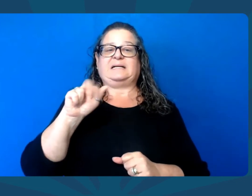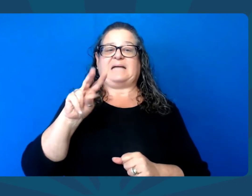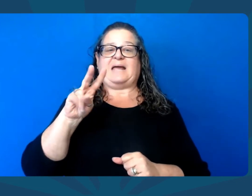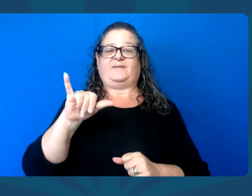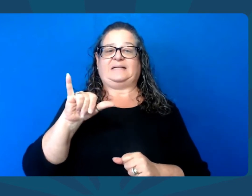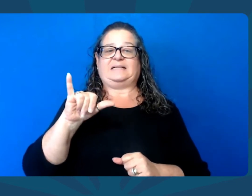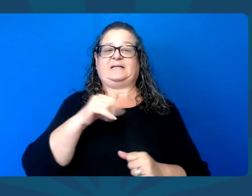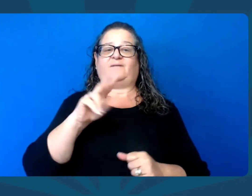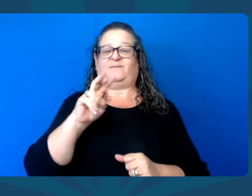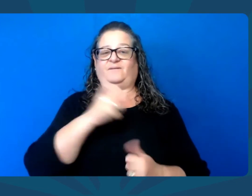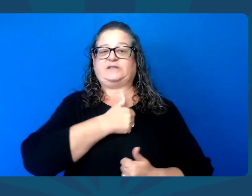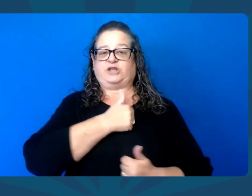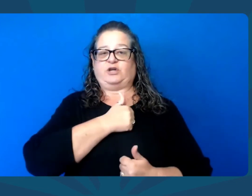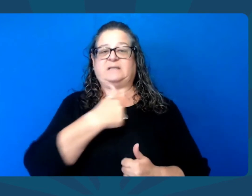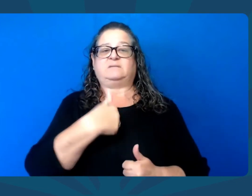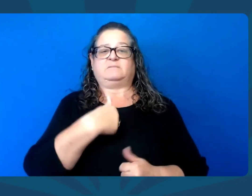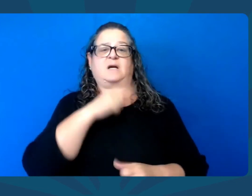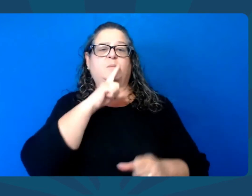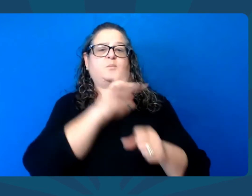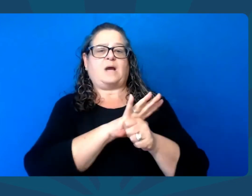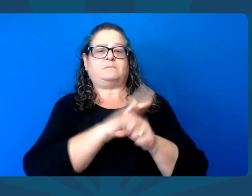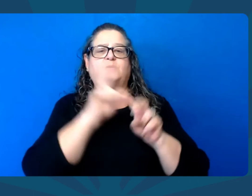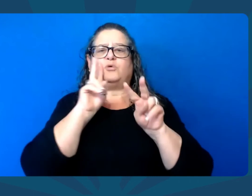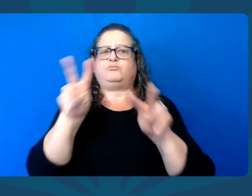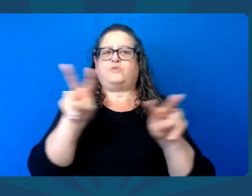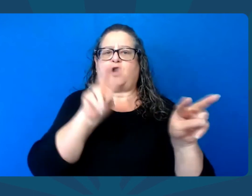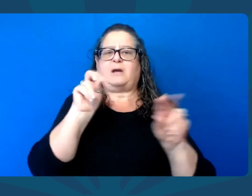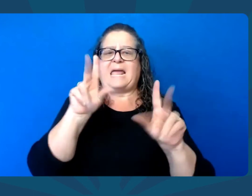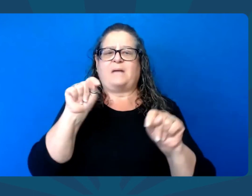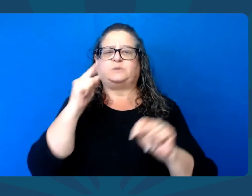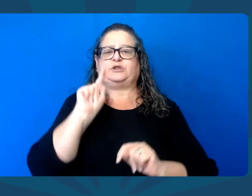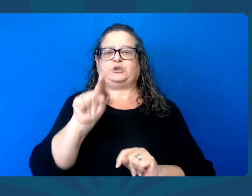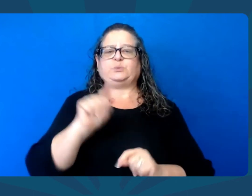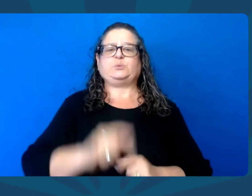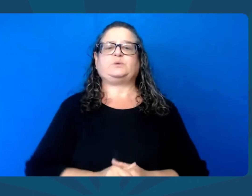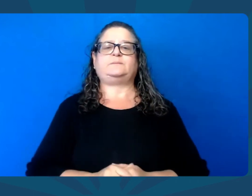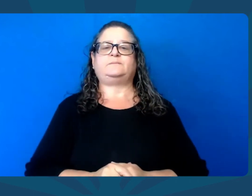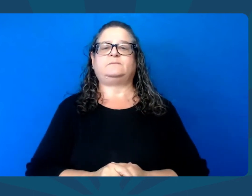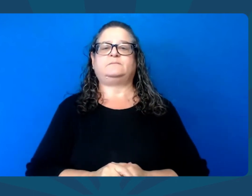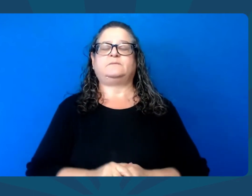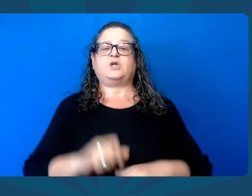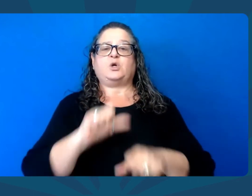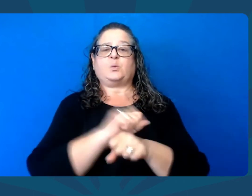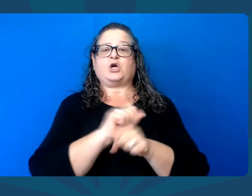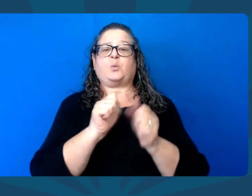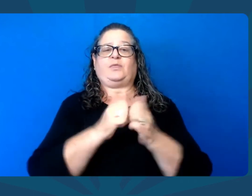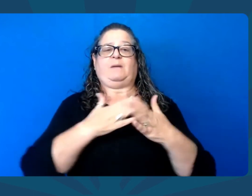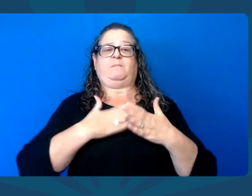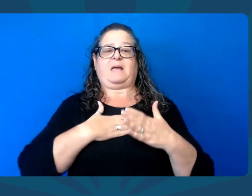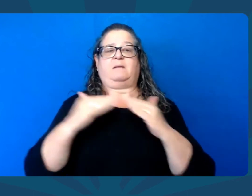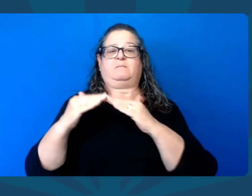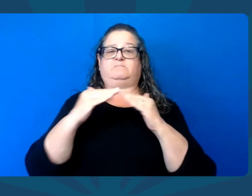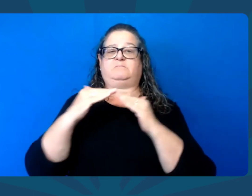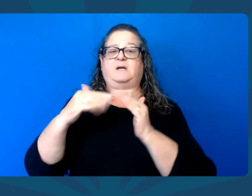I'm a conservative U.S. Navy veteran who promised to look out for